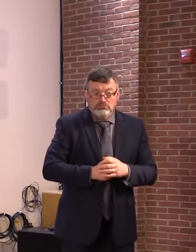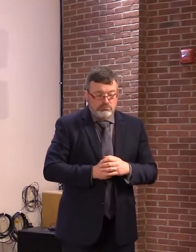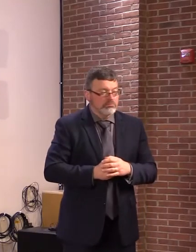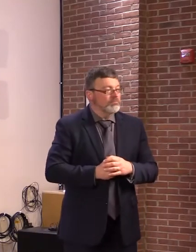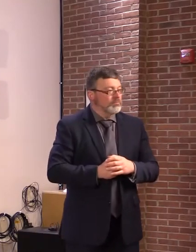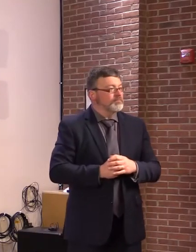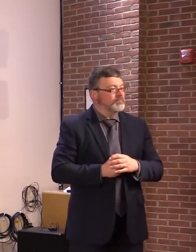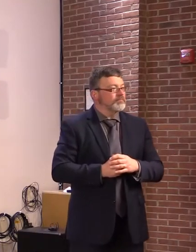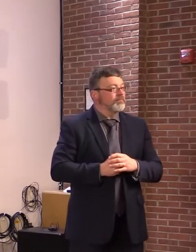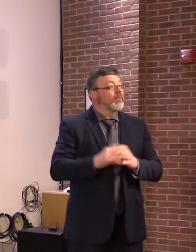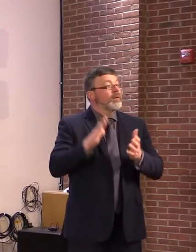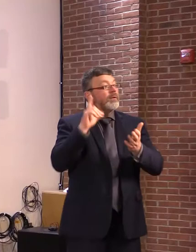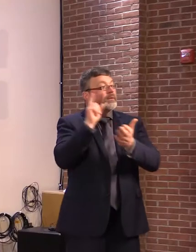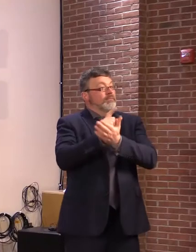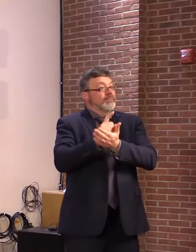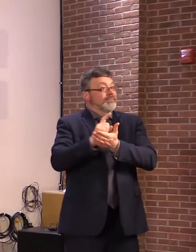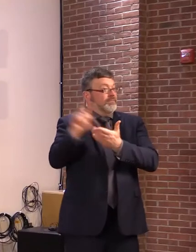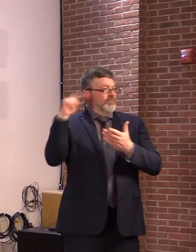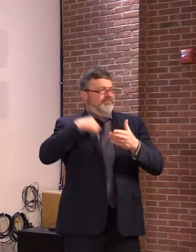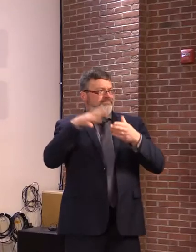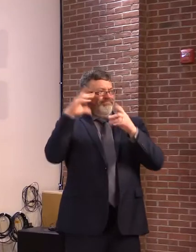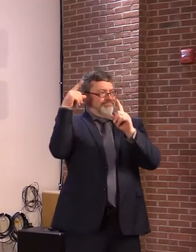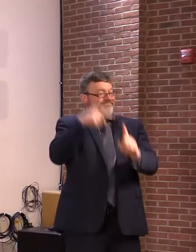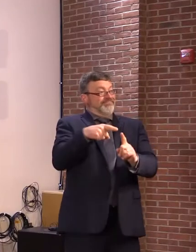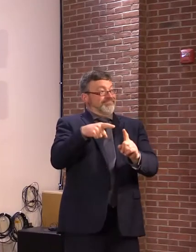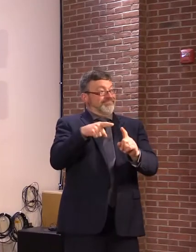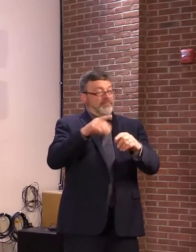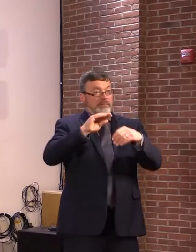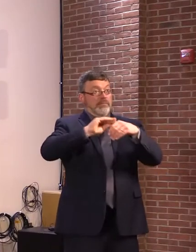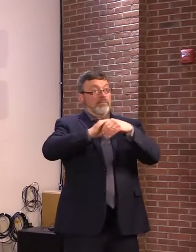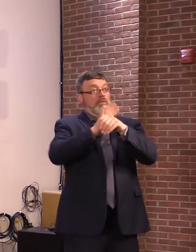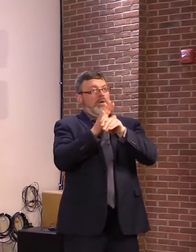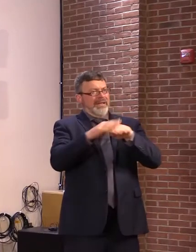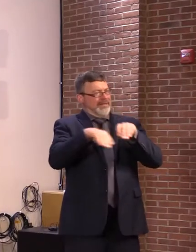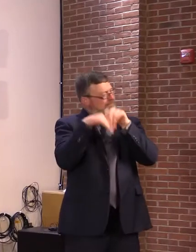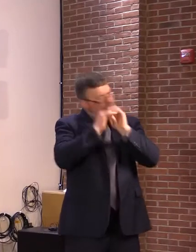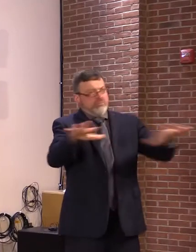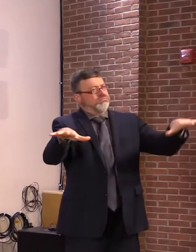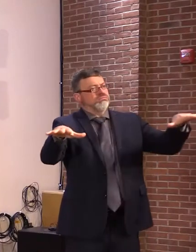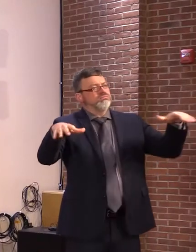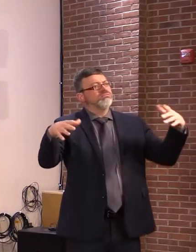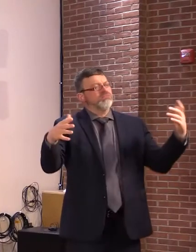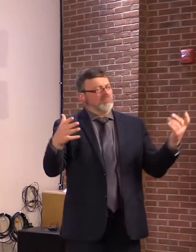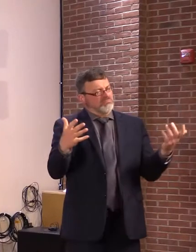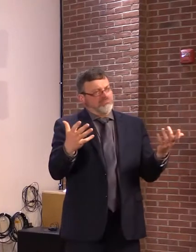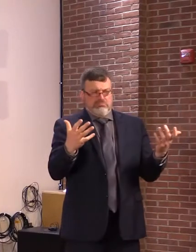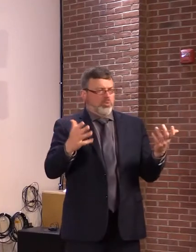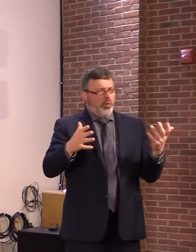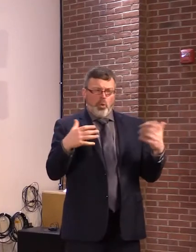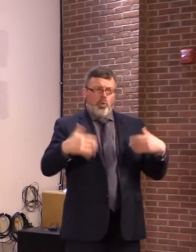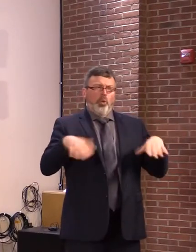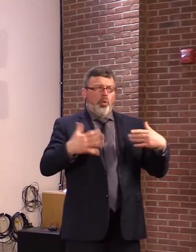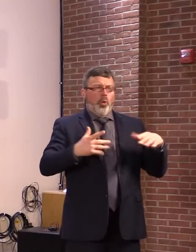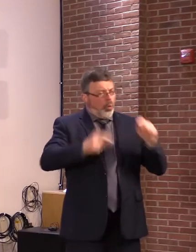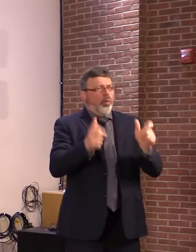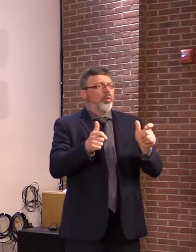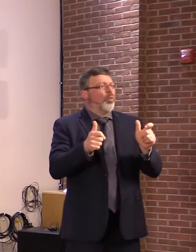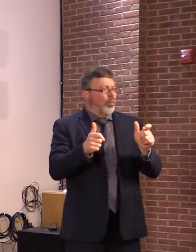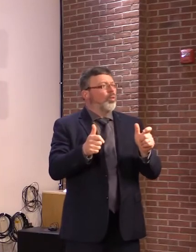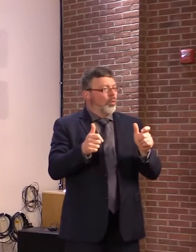COVID continues to spread at higher levels in the Northeast and in Vermont than in the rest of the country.